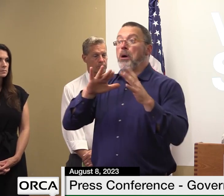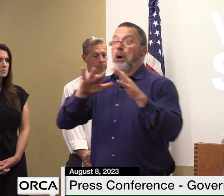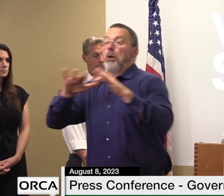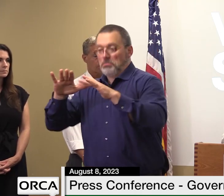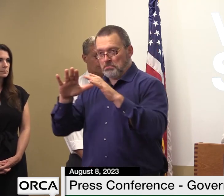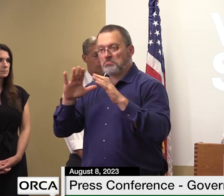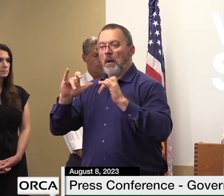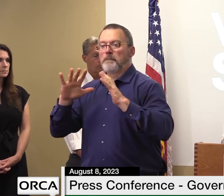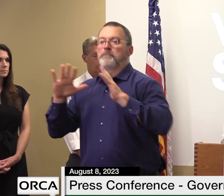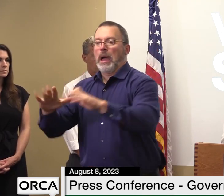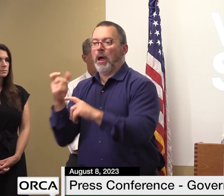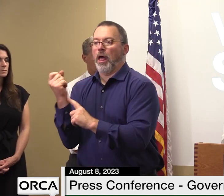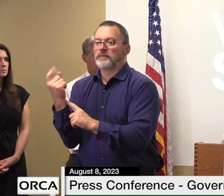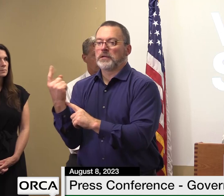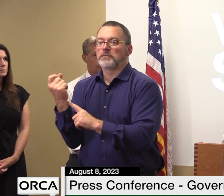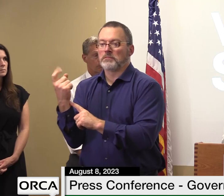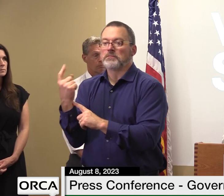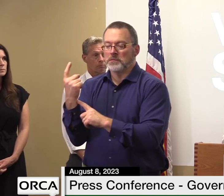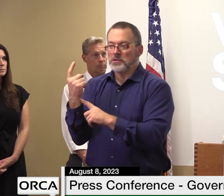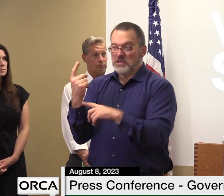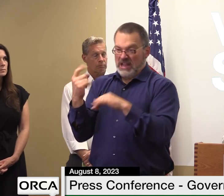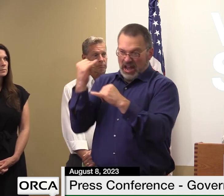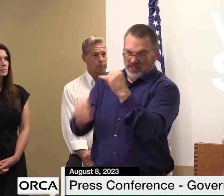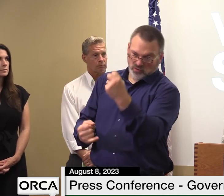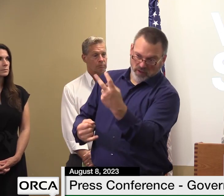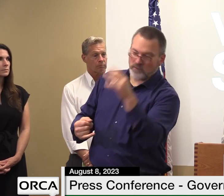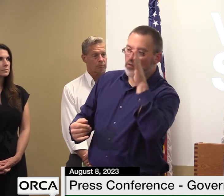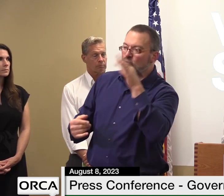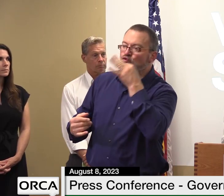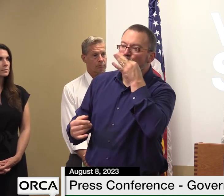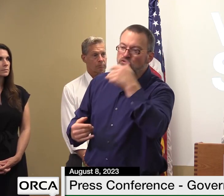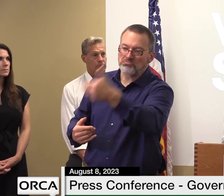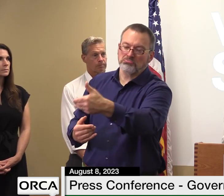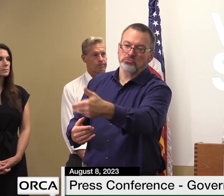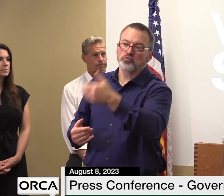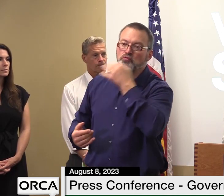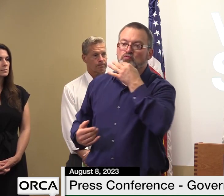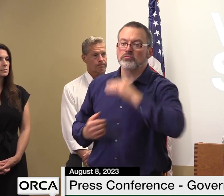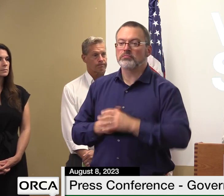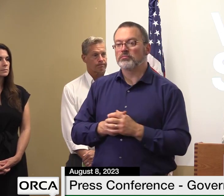initially five projects were